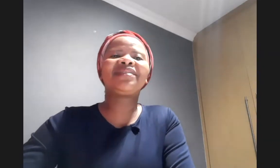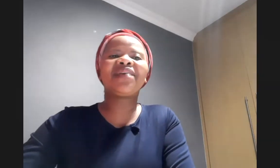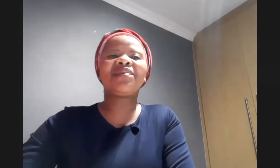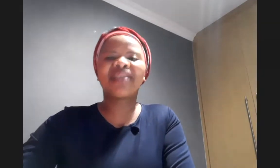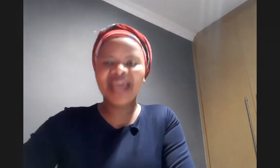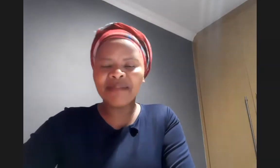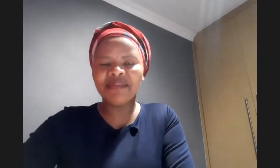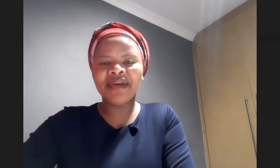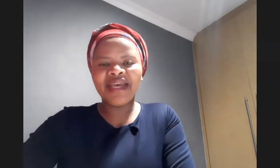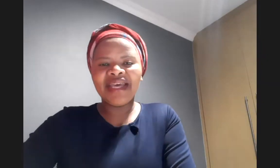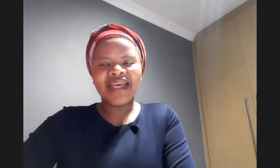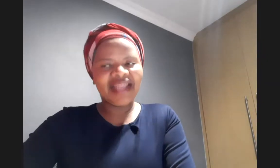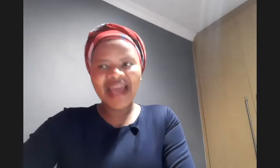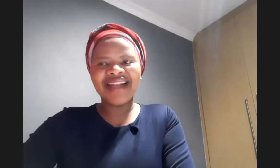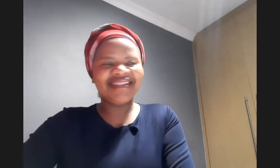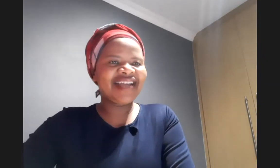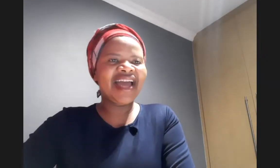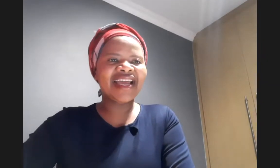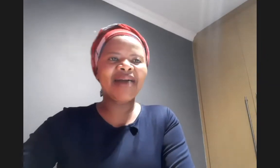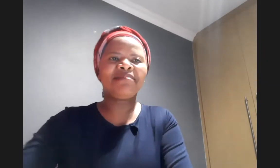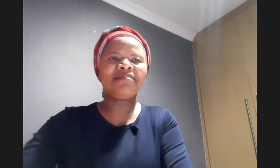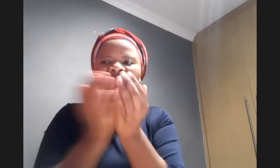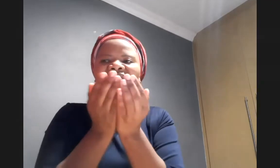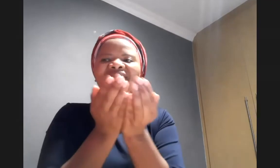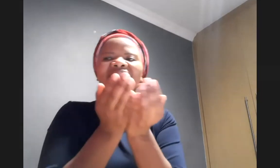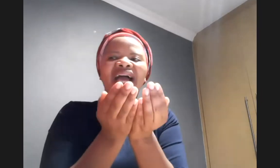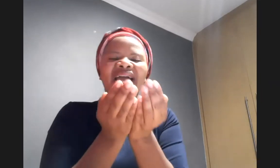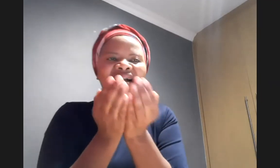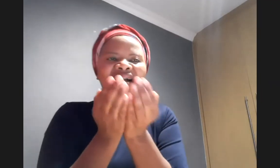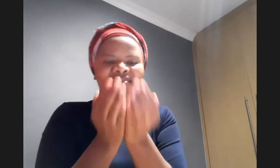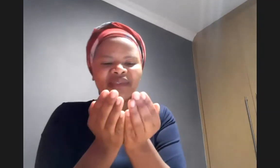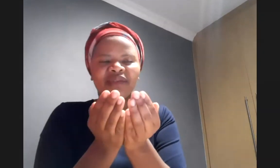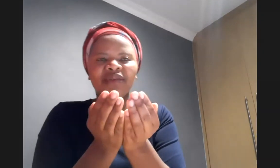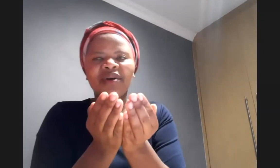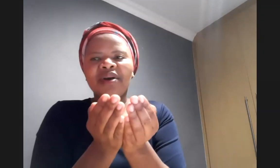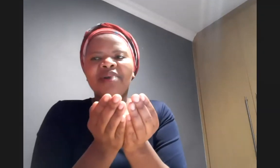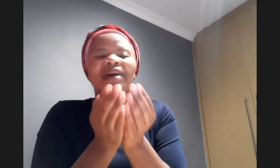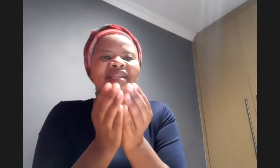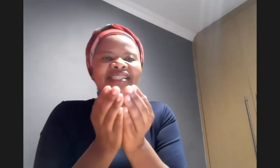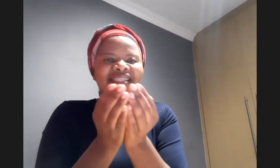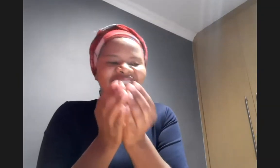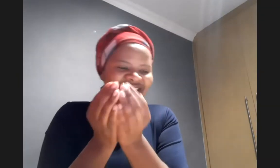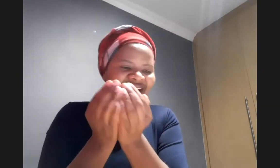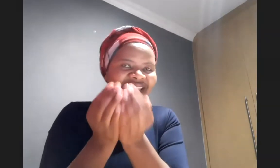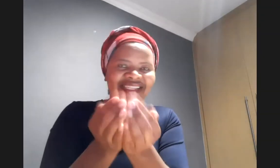today with cap in hand i come i come to you my brothers and sisters like this